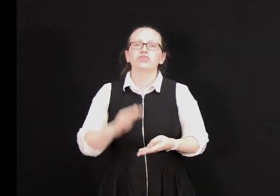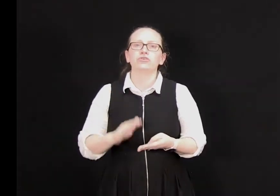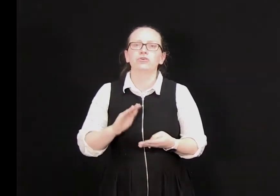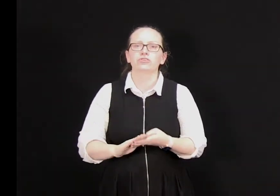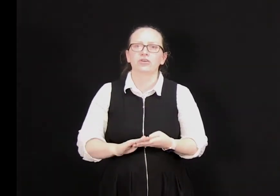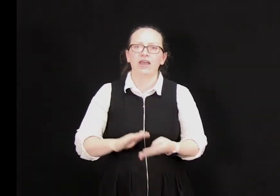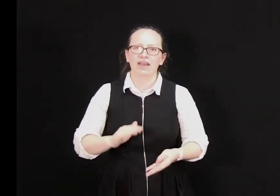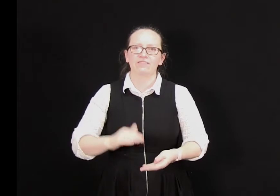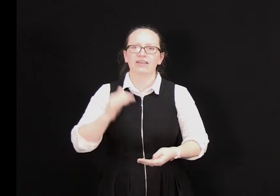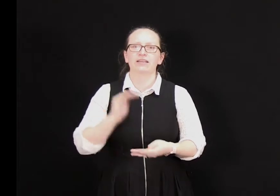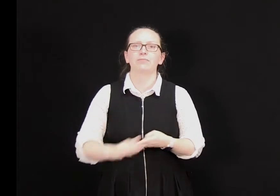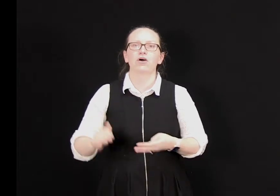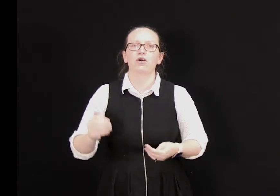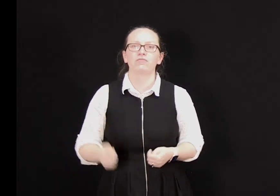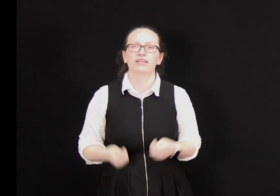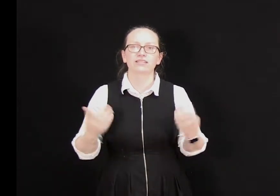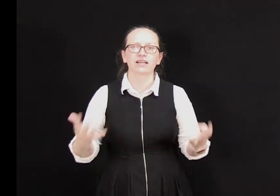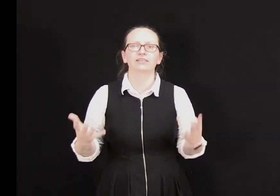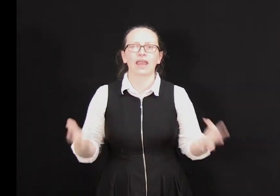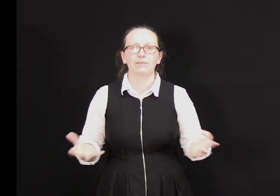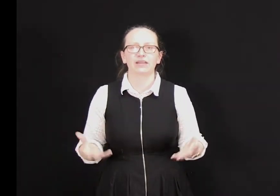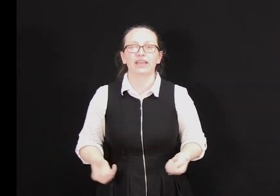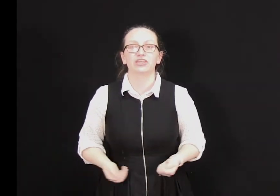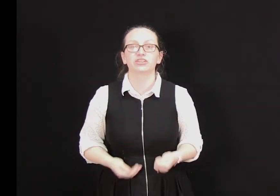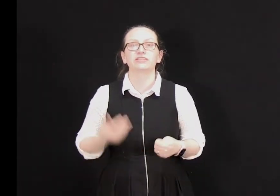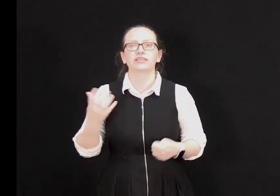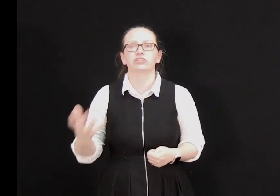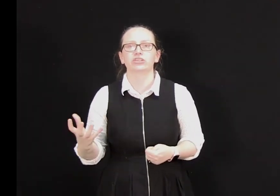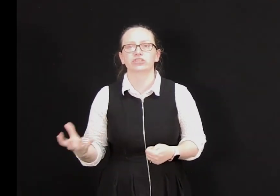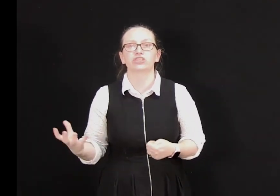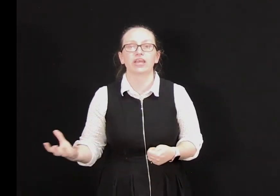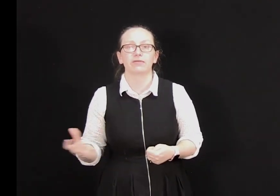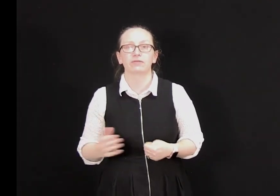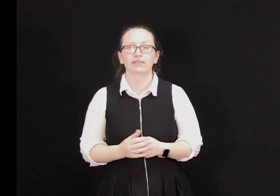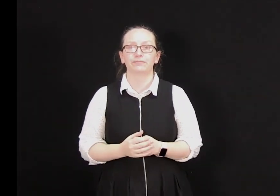you also have a number of exciting applications that you can share with them.